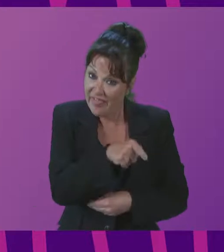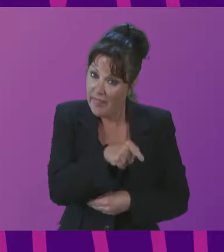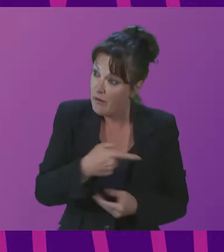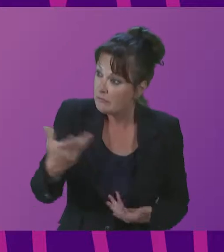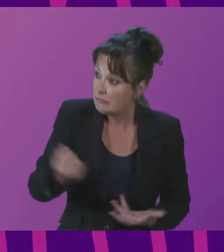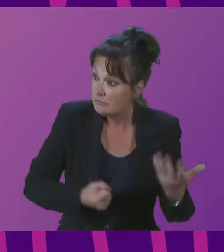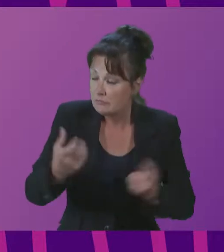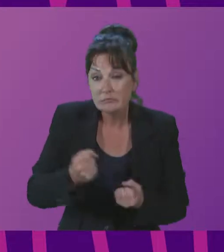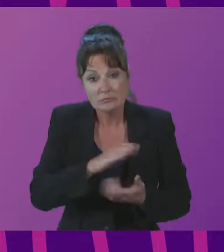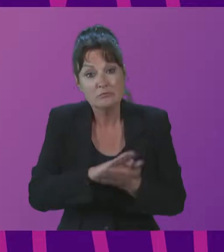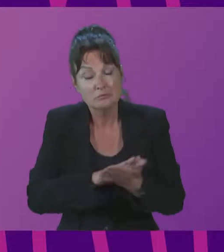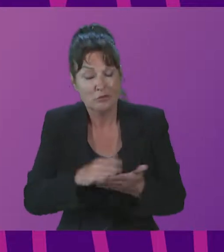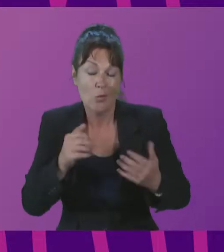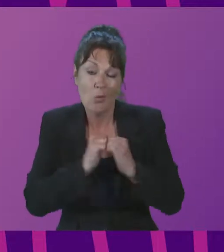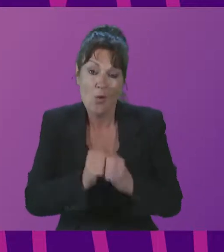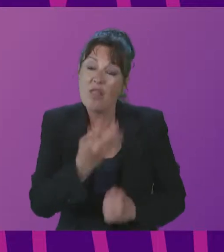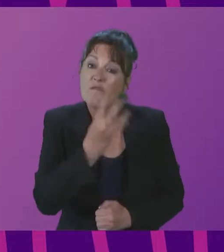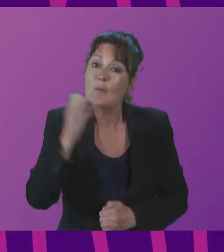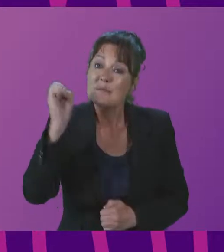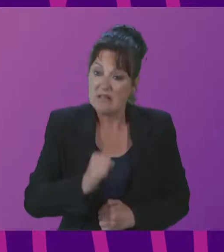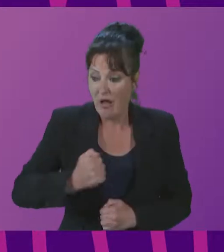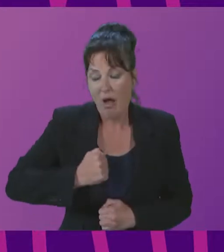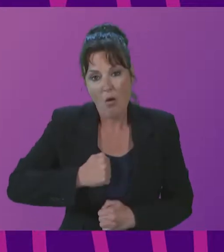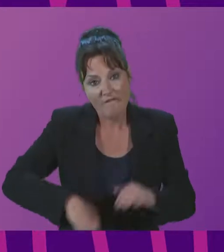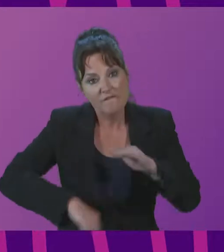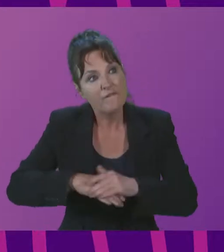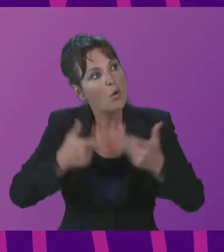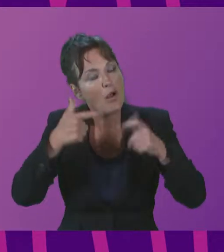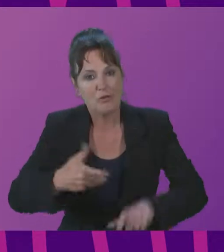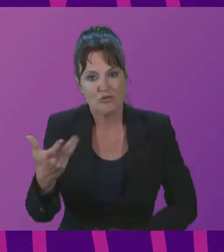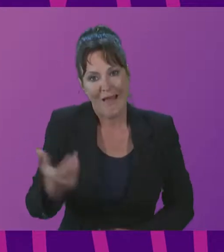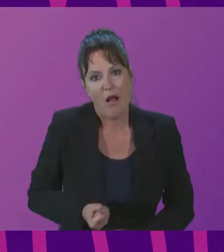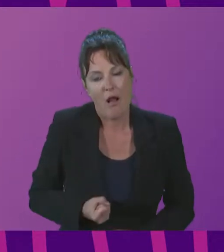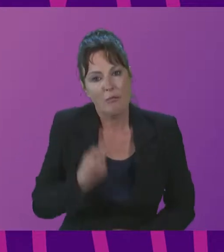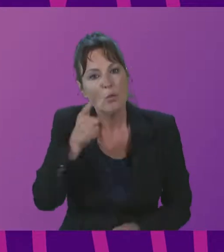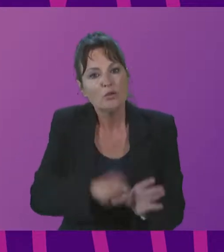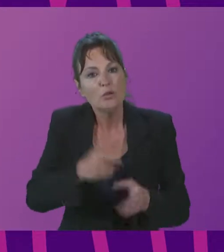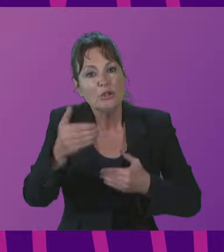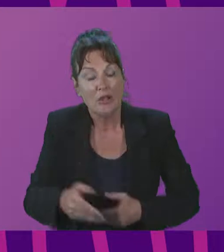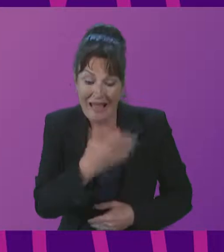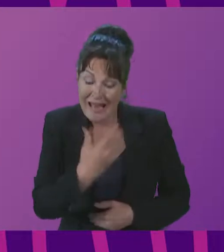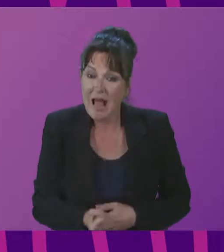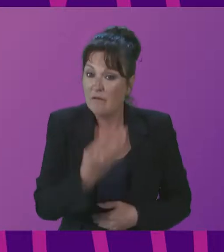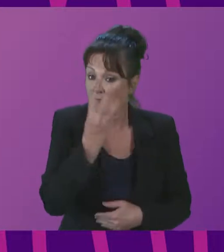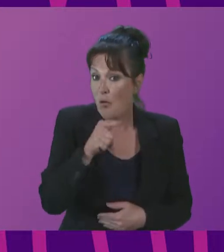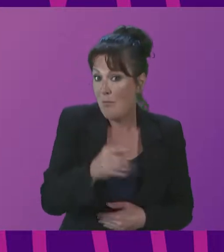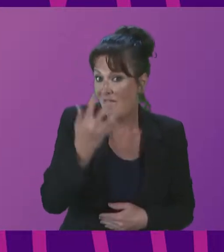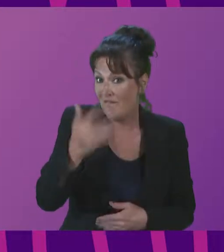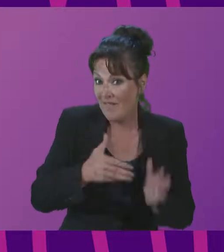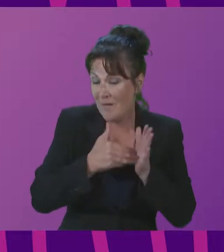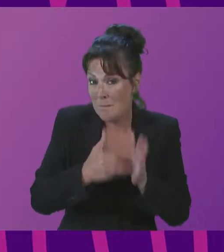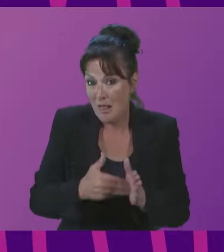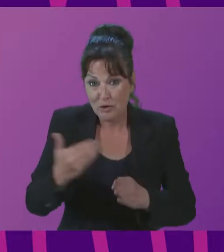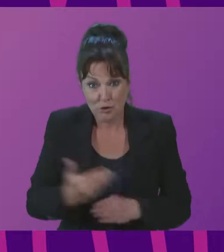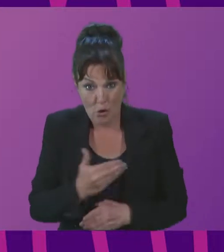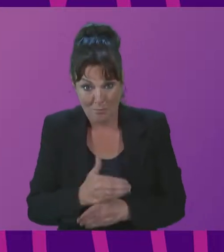of our state GDP and generates more than 1.5 million jobs locally. Sao Paulo accounts for